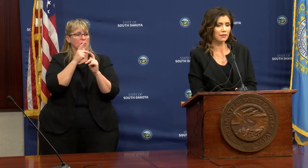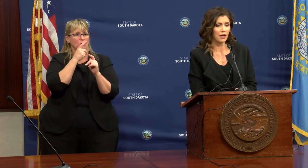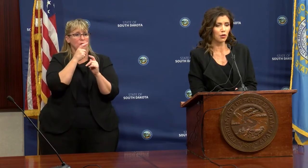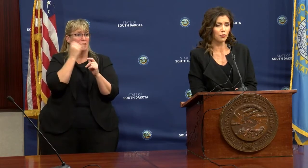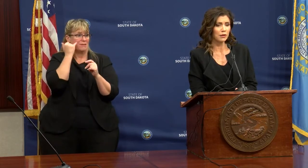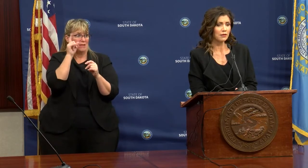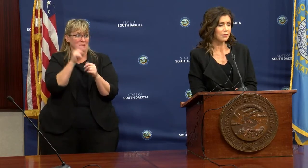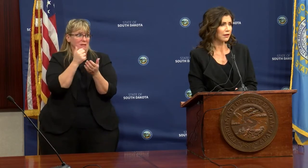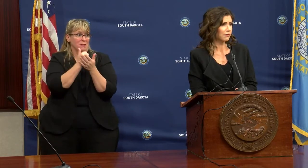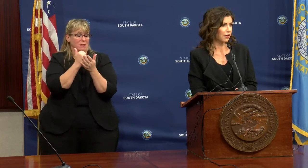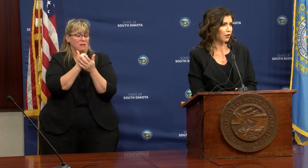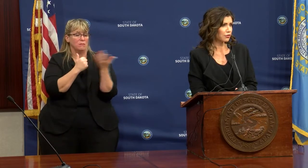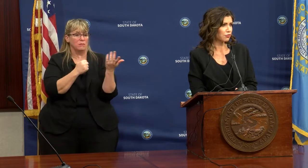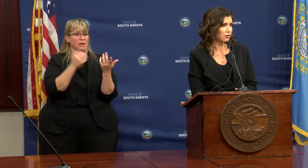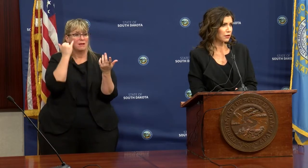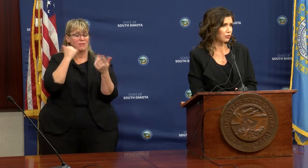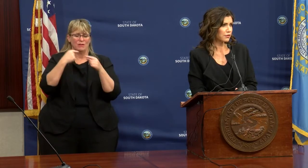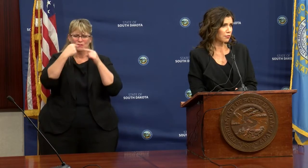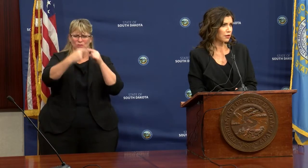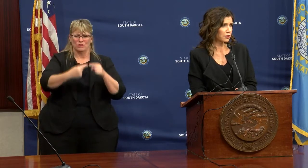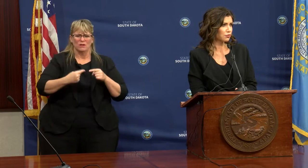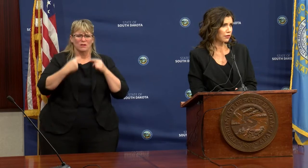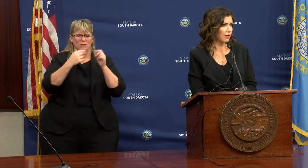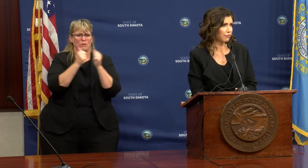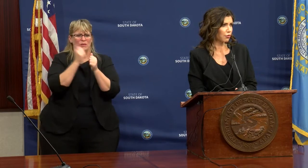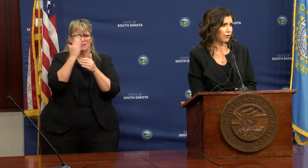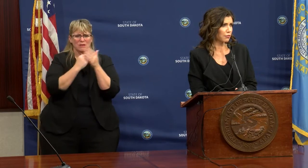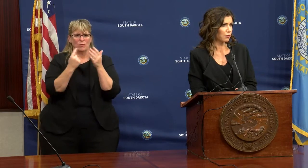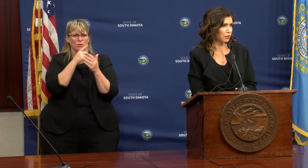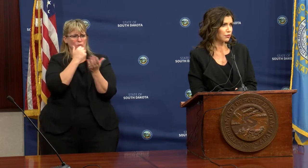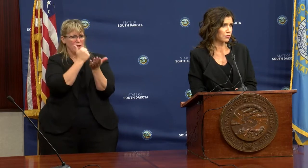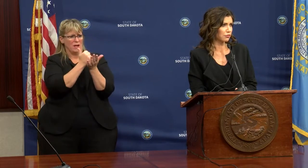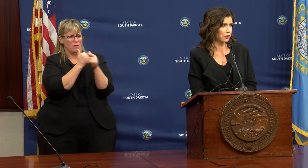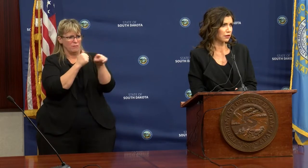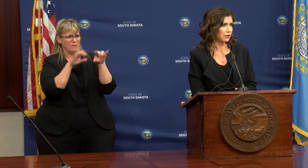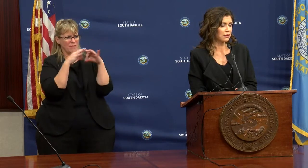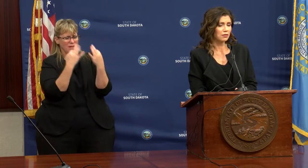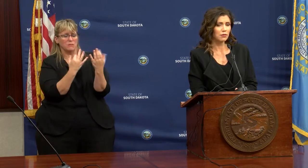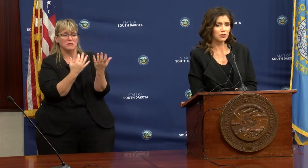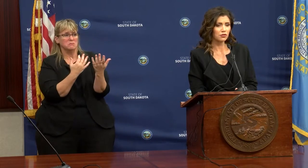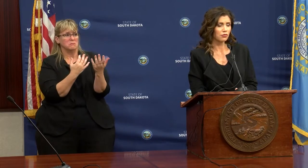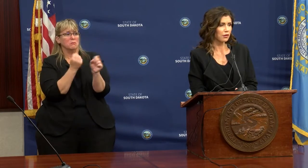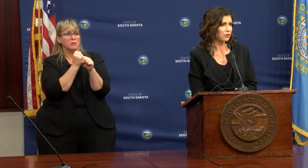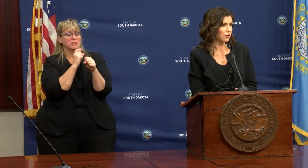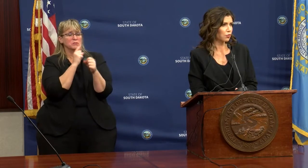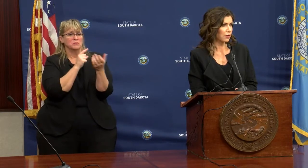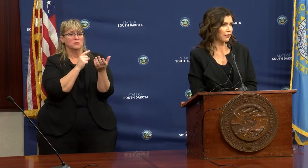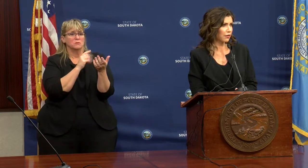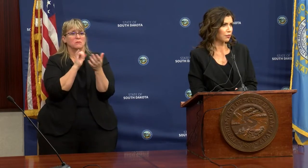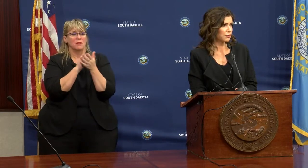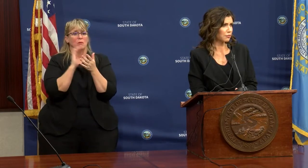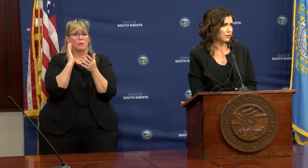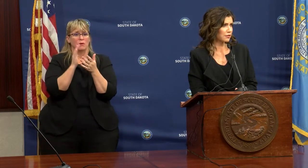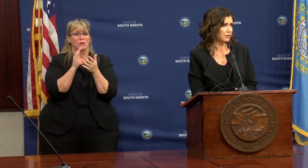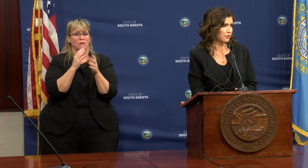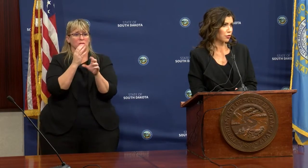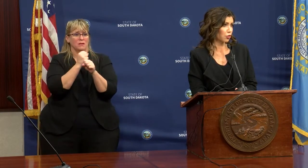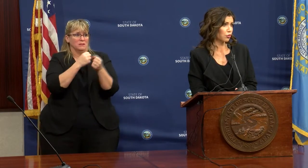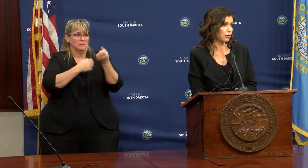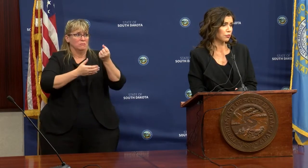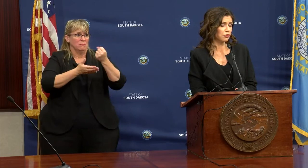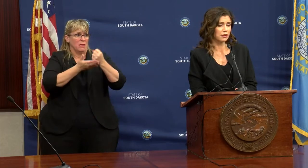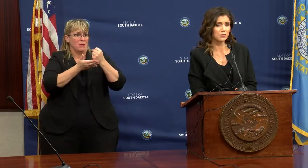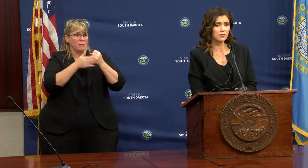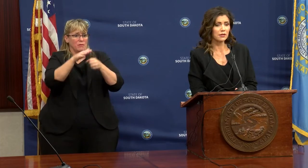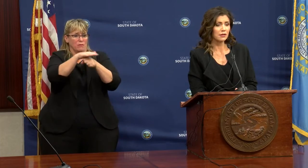should they need the help. And if they are struggling with somebody doing that for them, that we would certainly make sure that, that we'll get them some assistance in